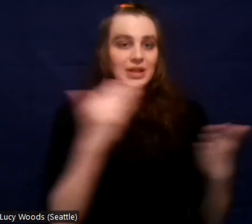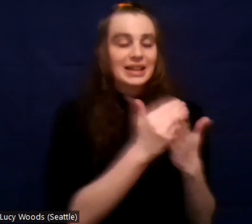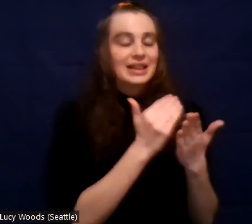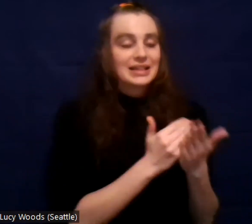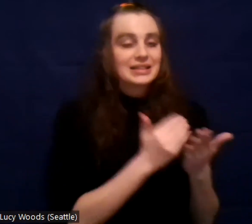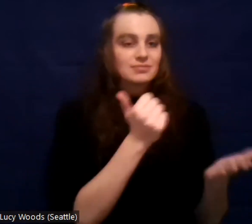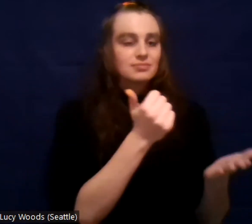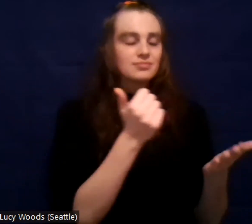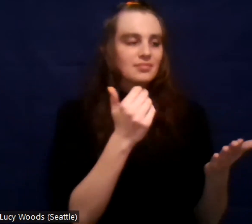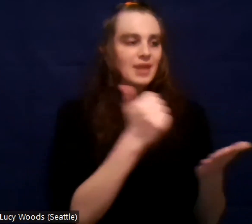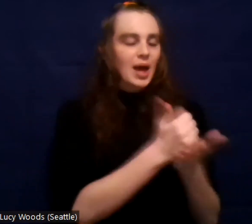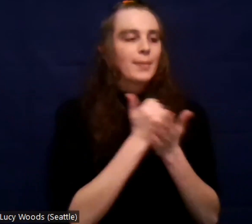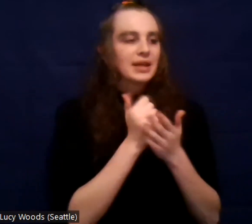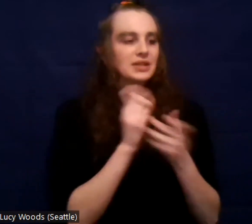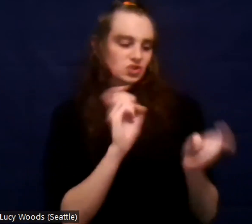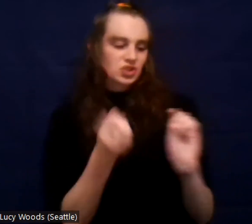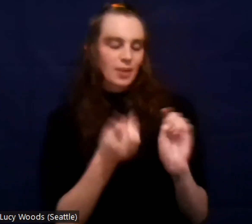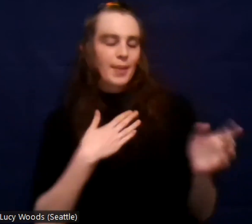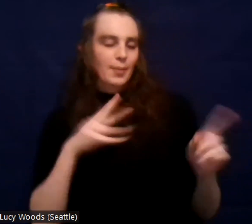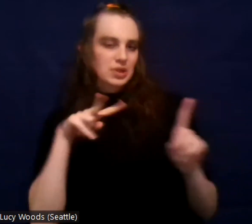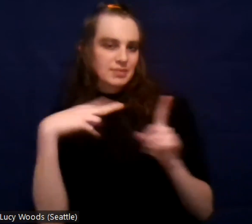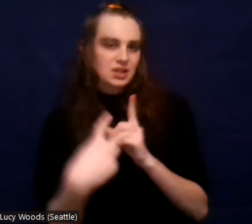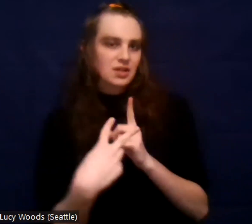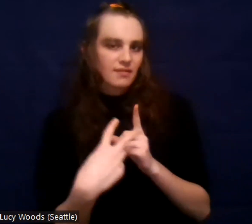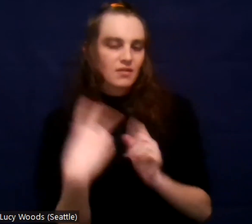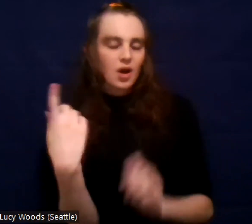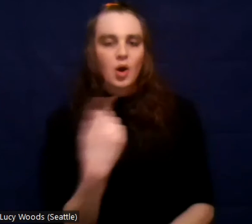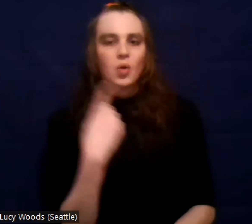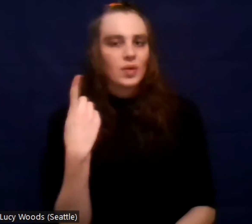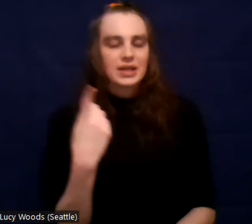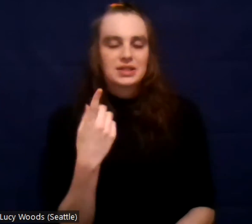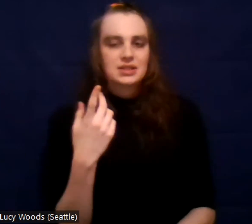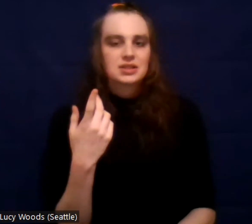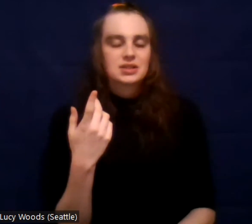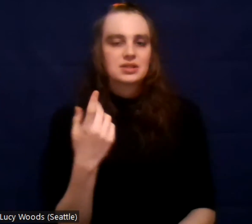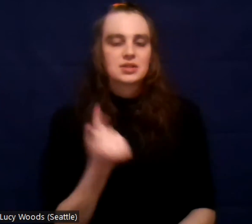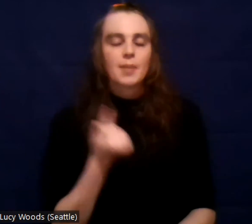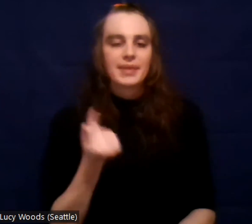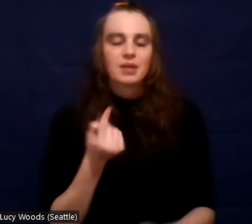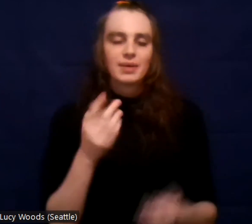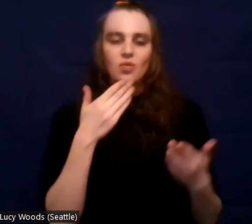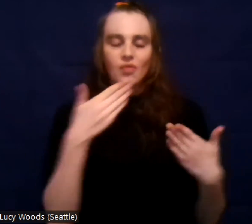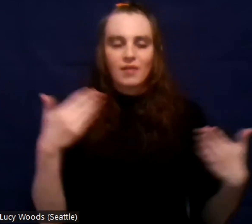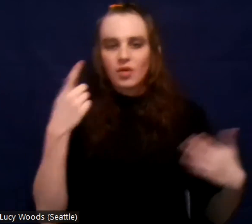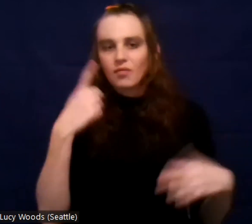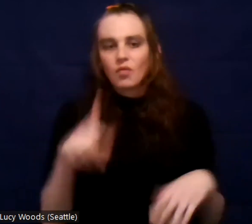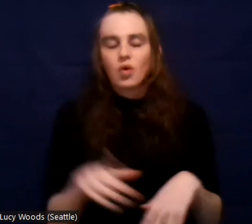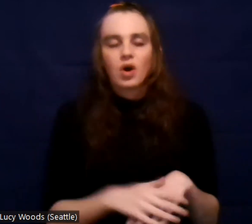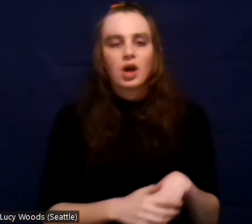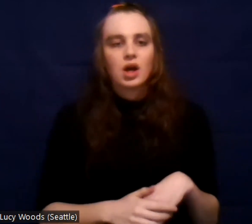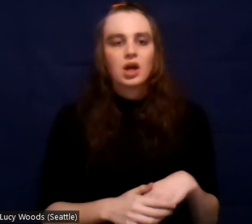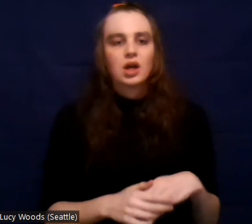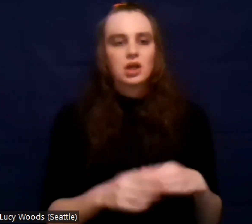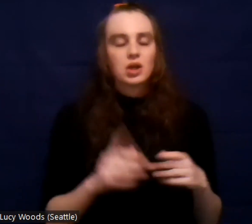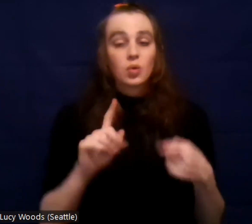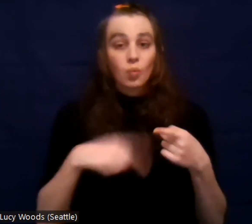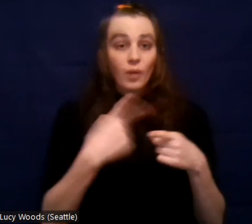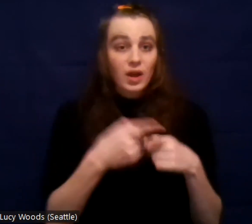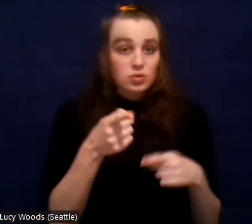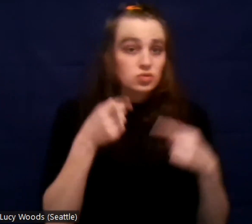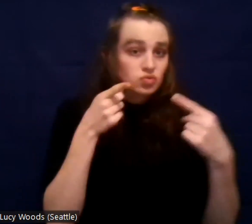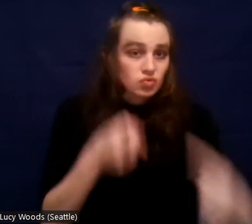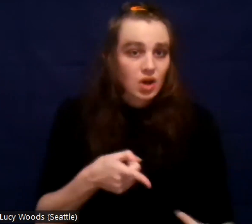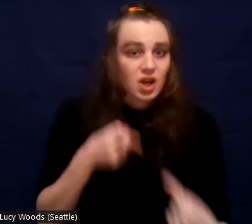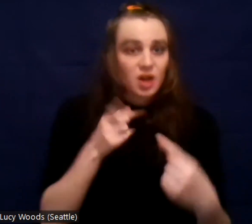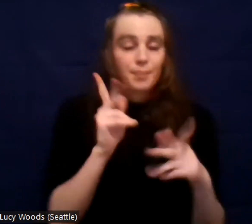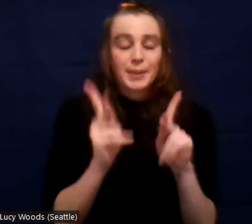that there's always something to be grateful for. there's always, um, someone you can help anytime you're struggling. There's many